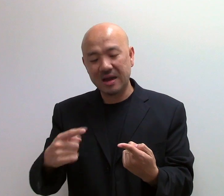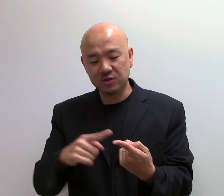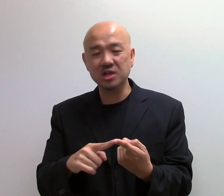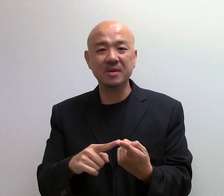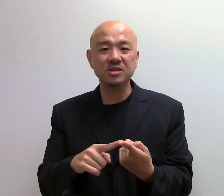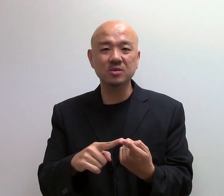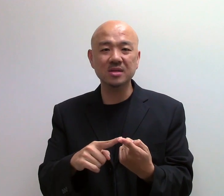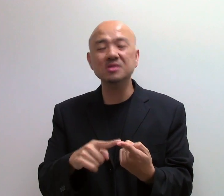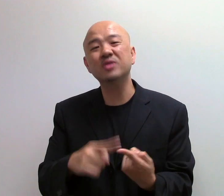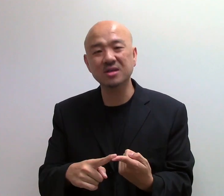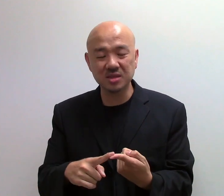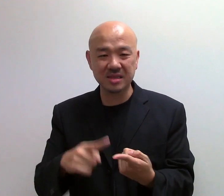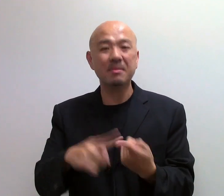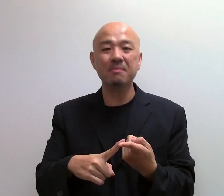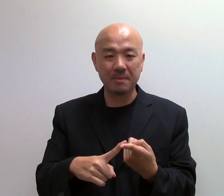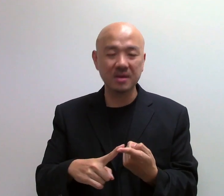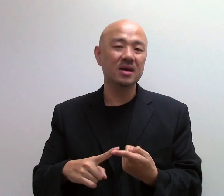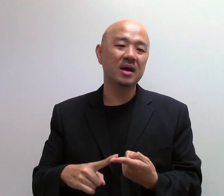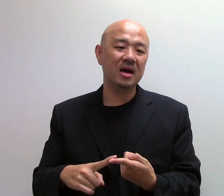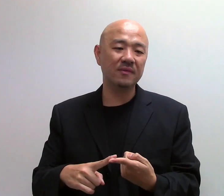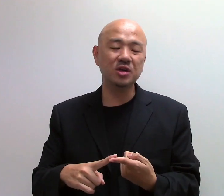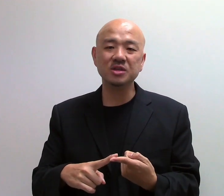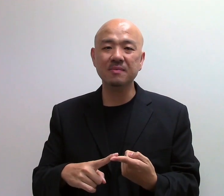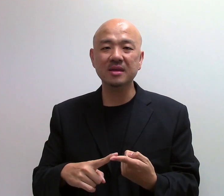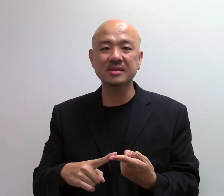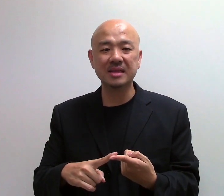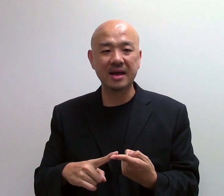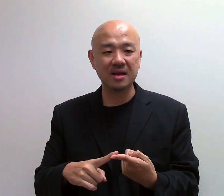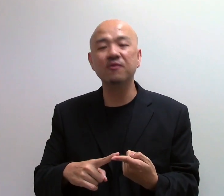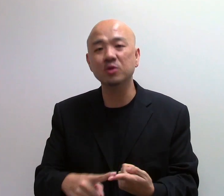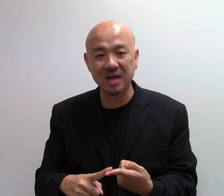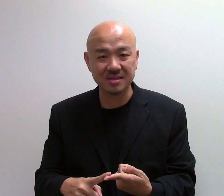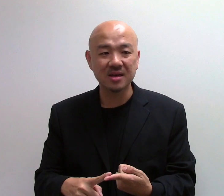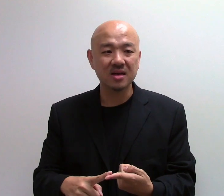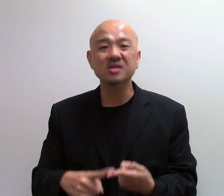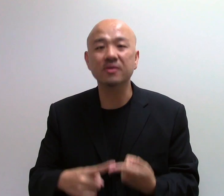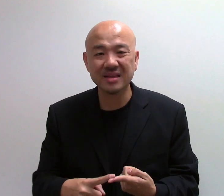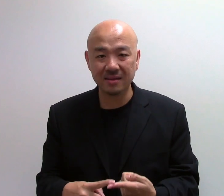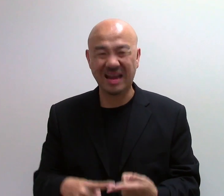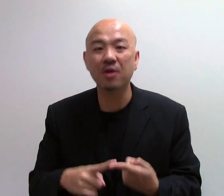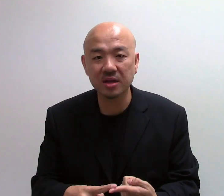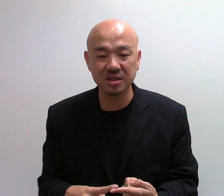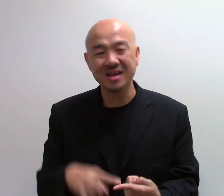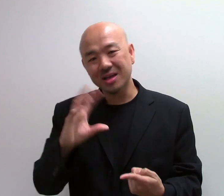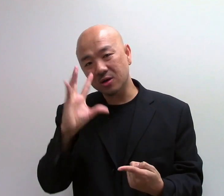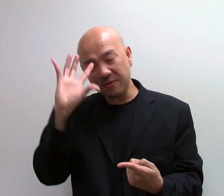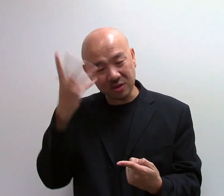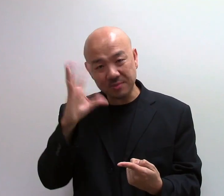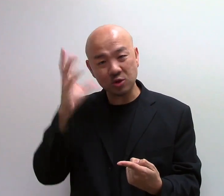I've teach my students strategies like mind map. I've teach them things like flowcharts, storytelling, analogies. In order for them to